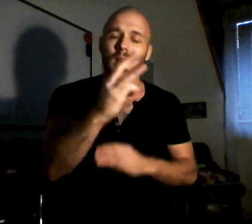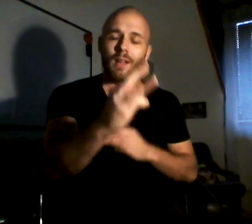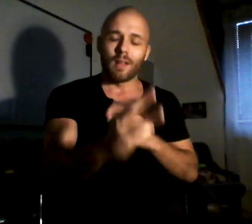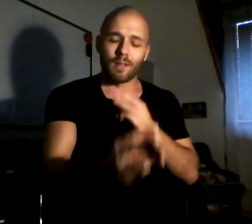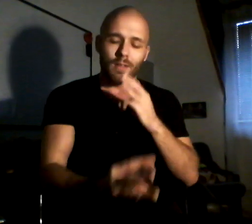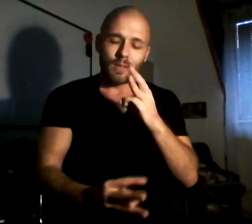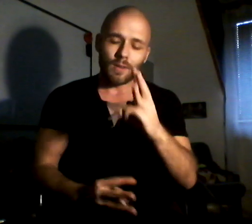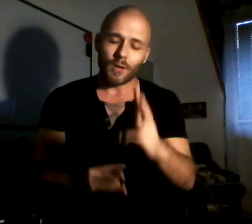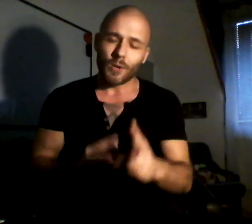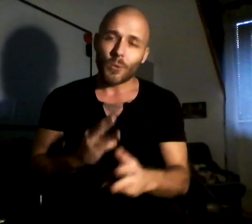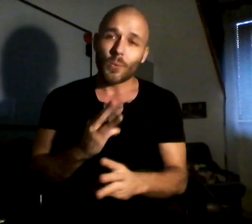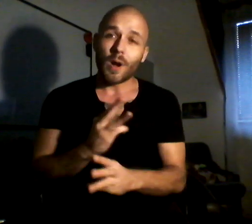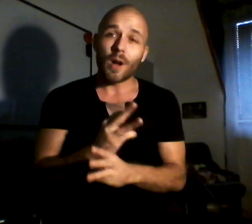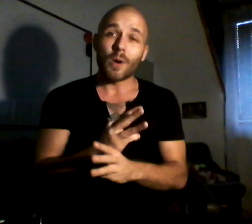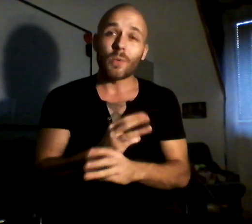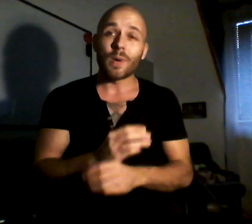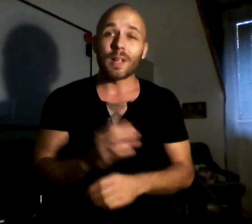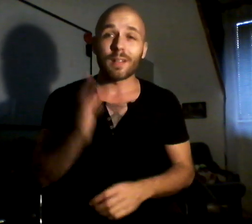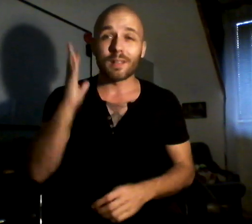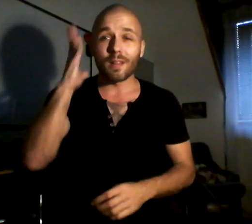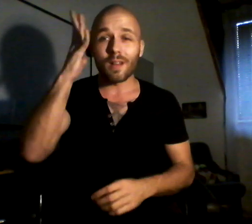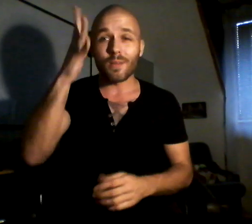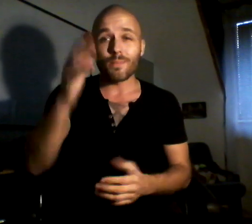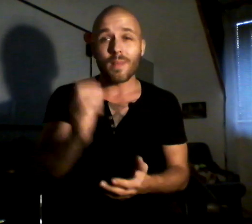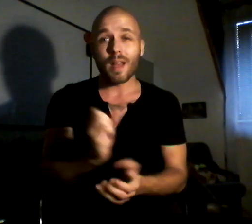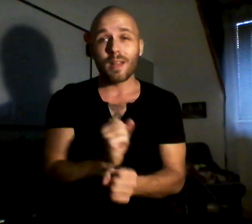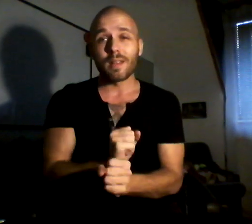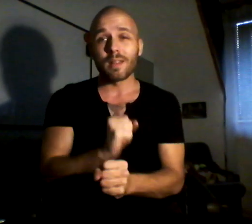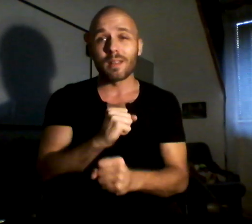For the world we're gonna make